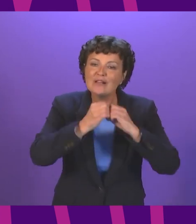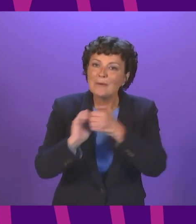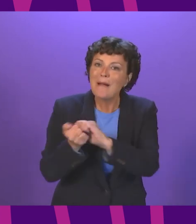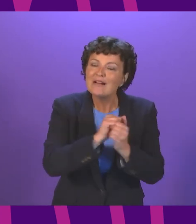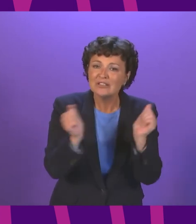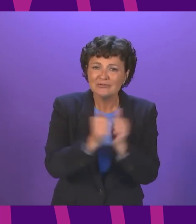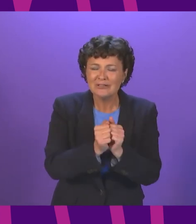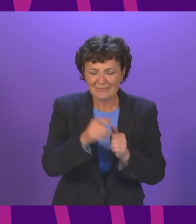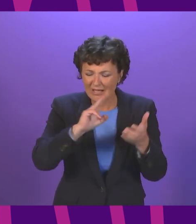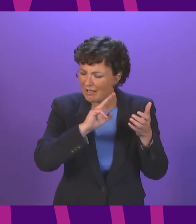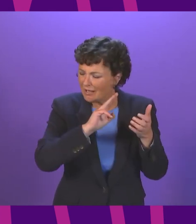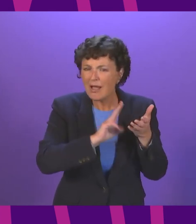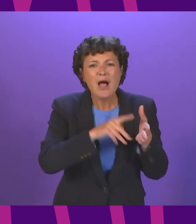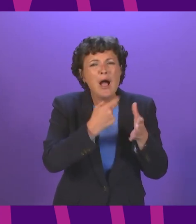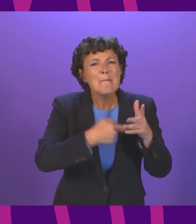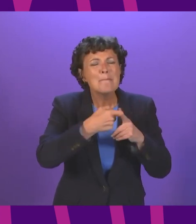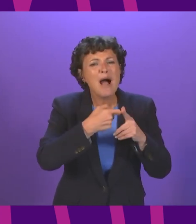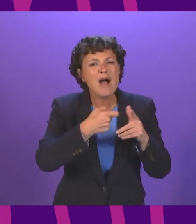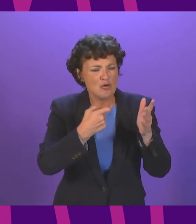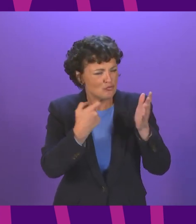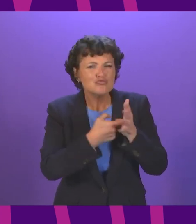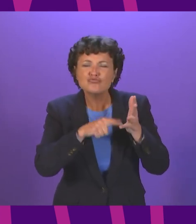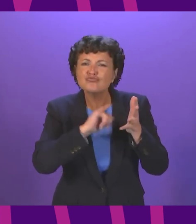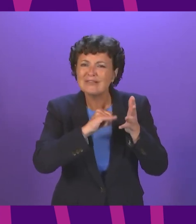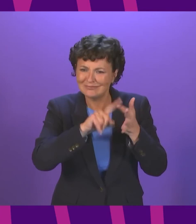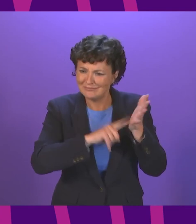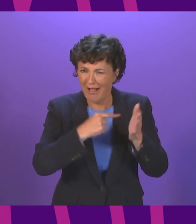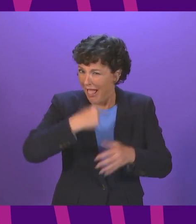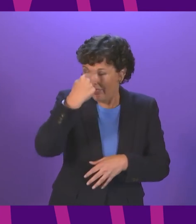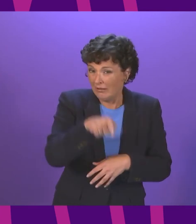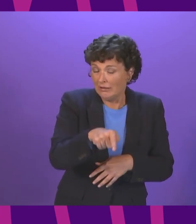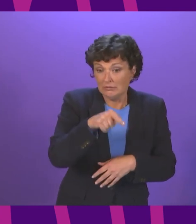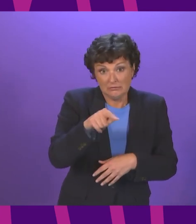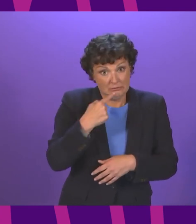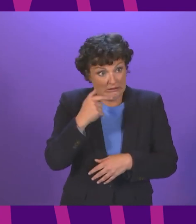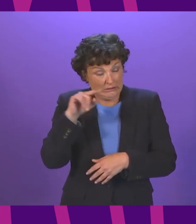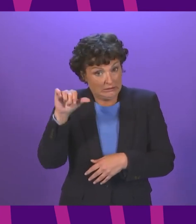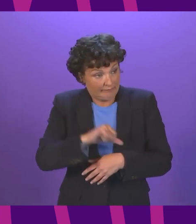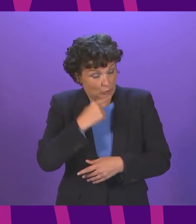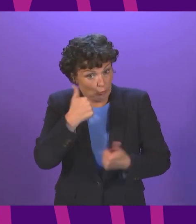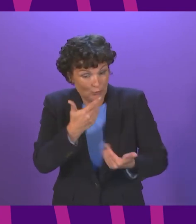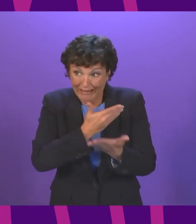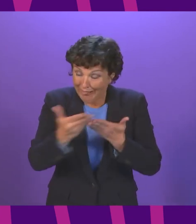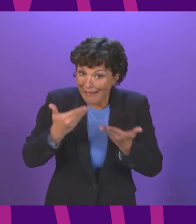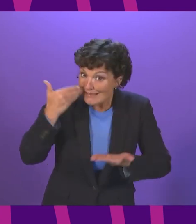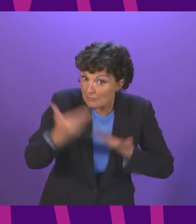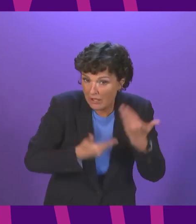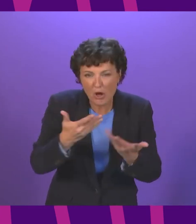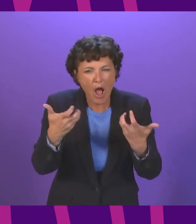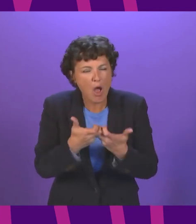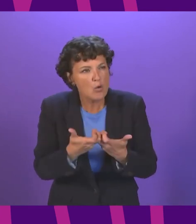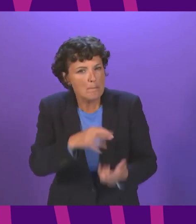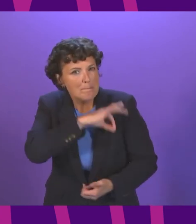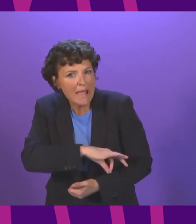Mark Roscoe I think gave a very clear and strong explanation of the merits and the strengths of sharing